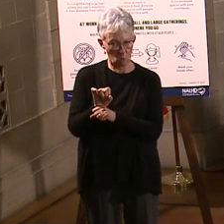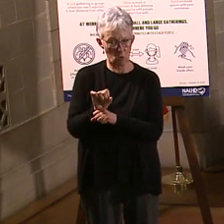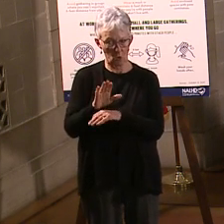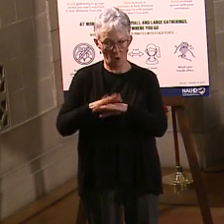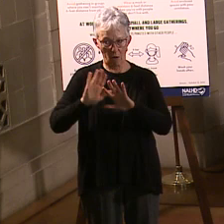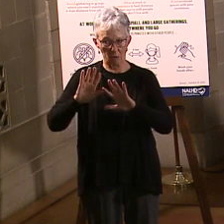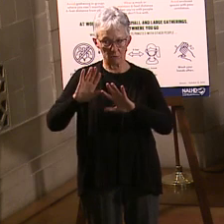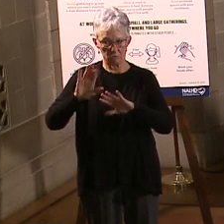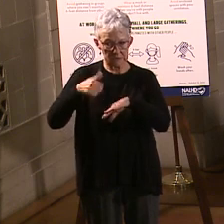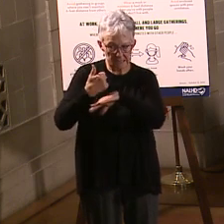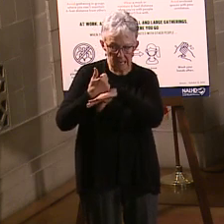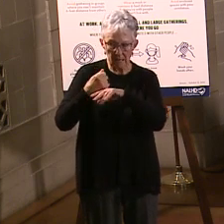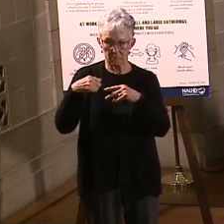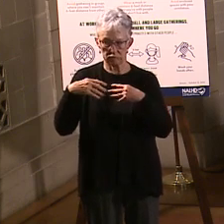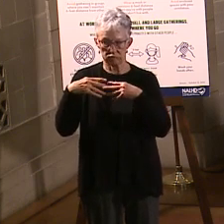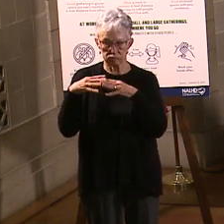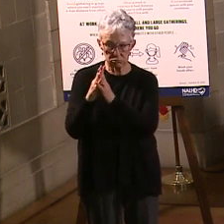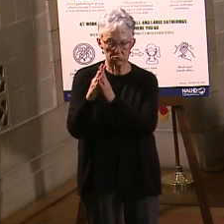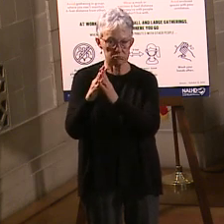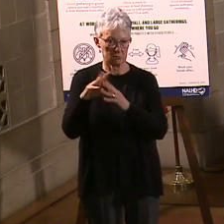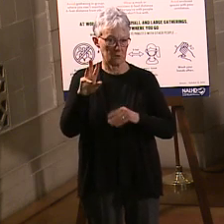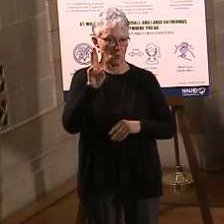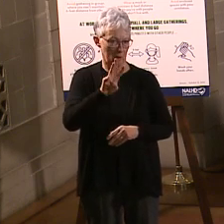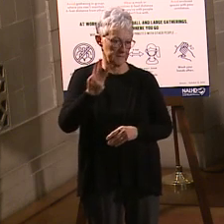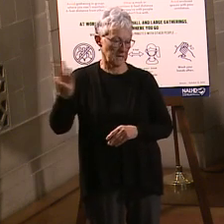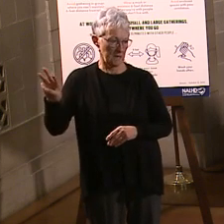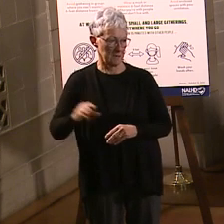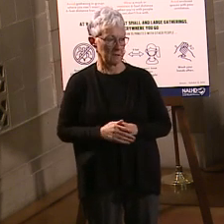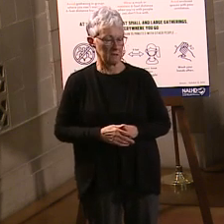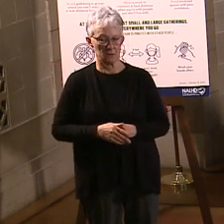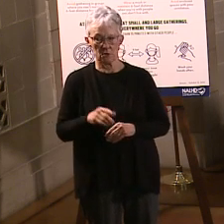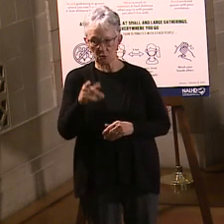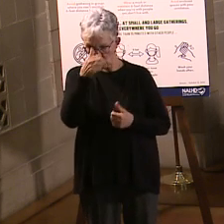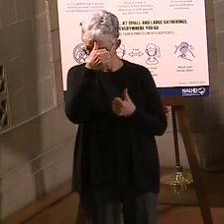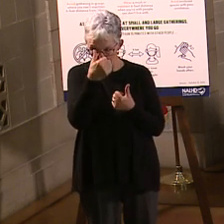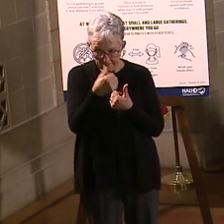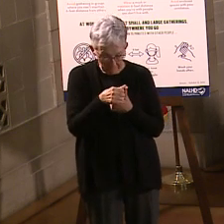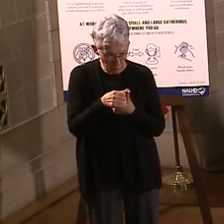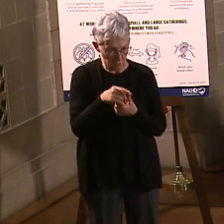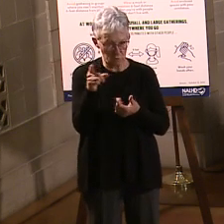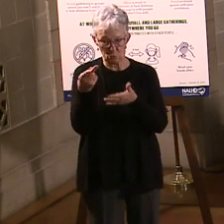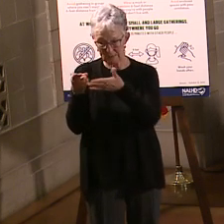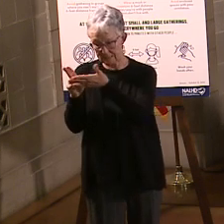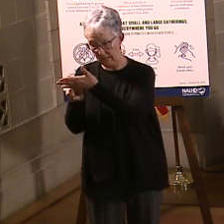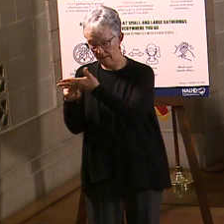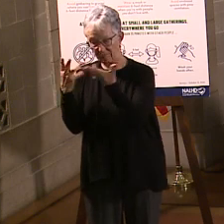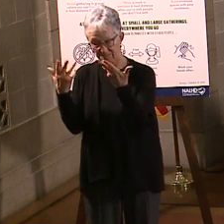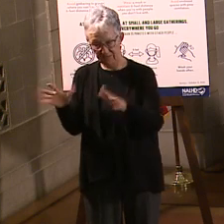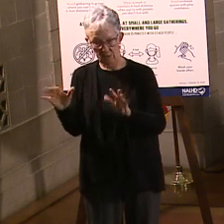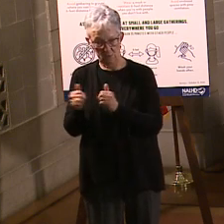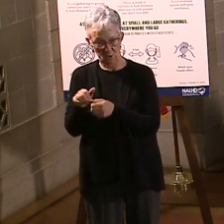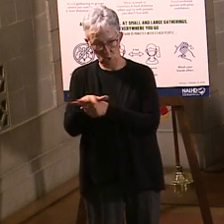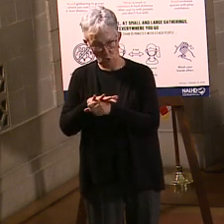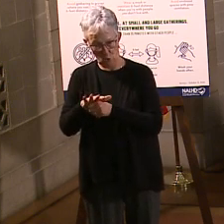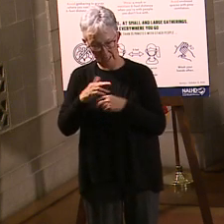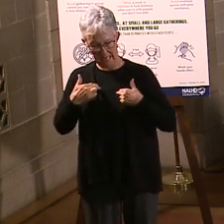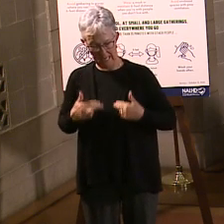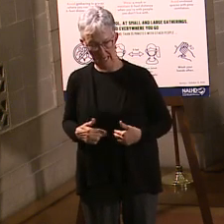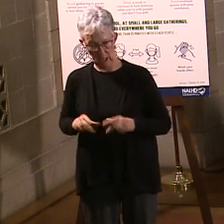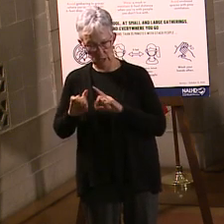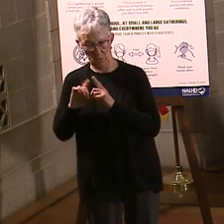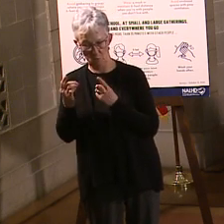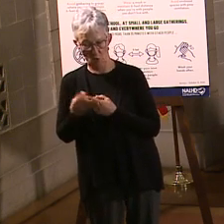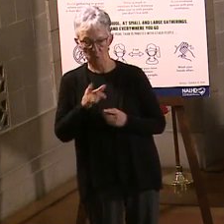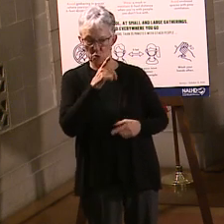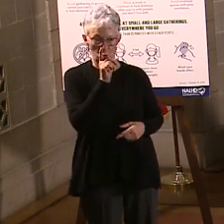reiterate that if you sign up to your local public health department, you don't have to sign up on this one. We are working with those local public health